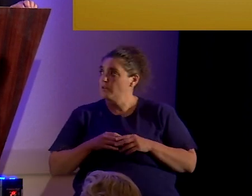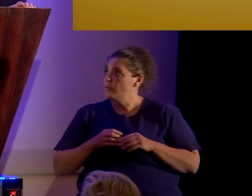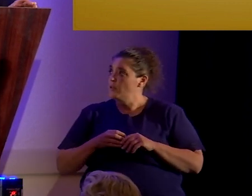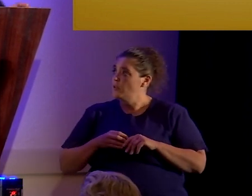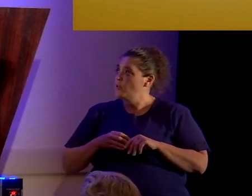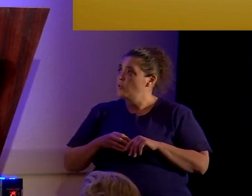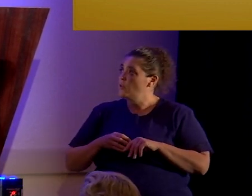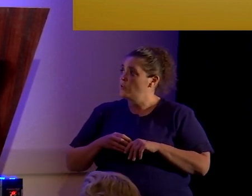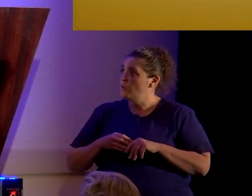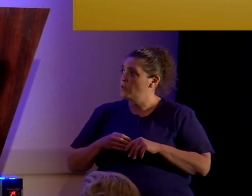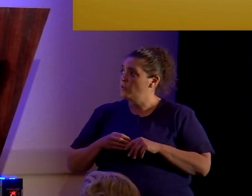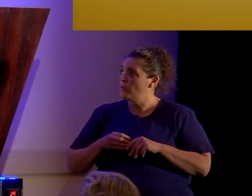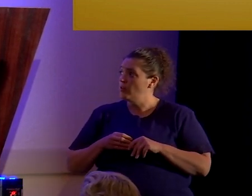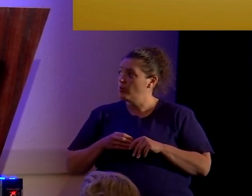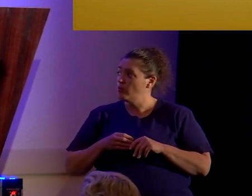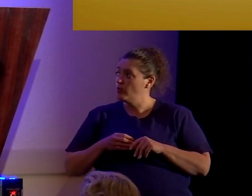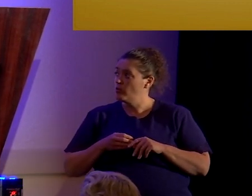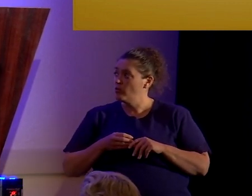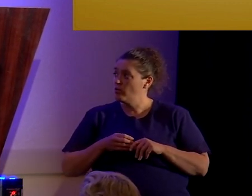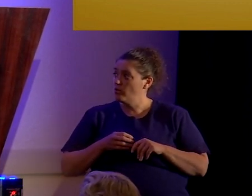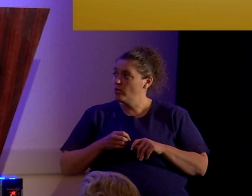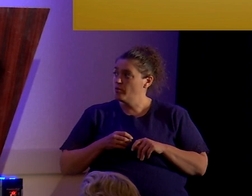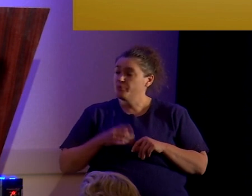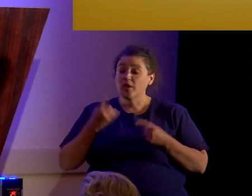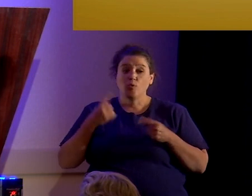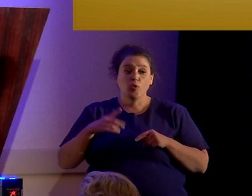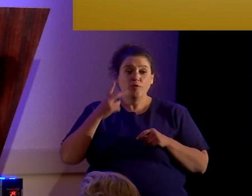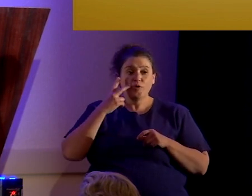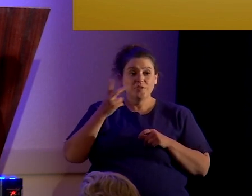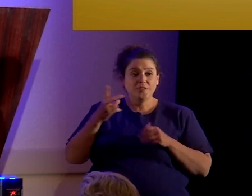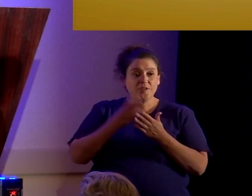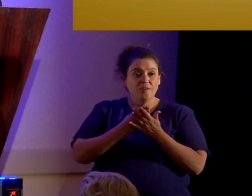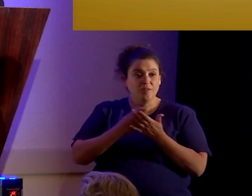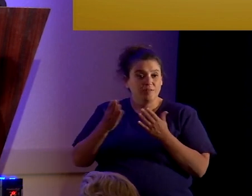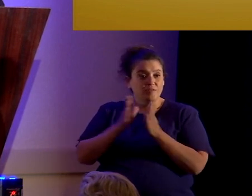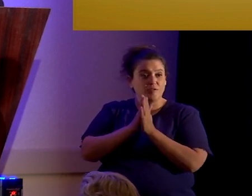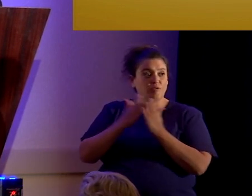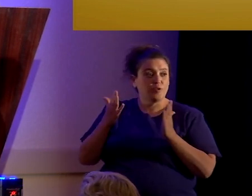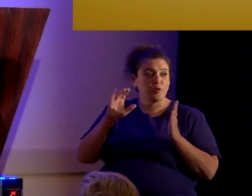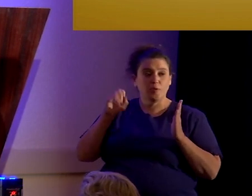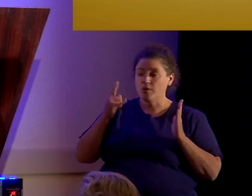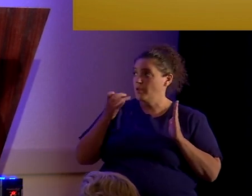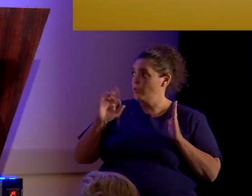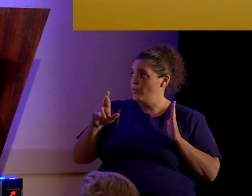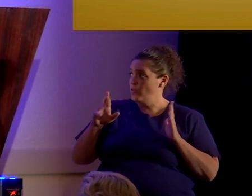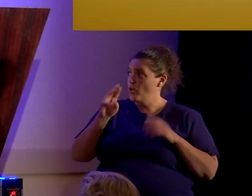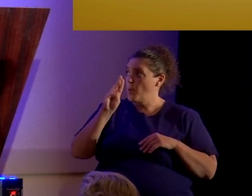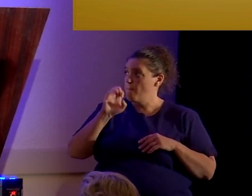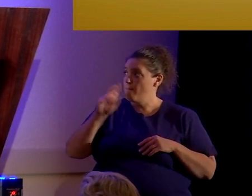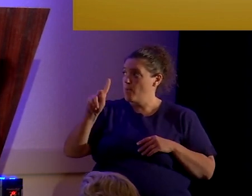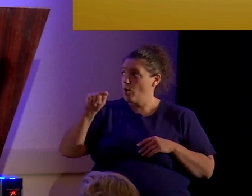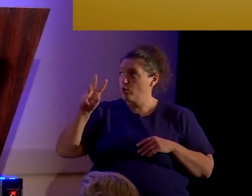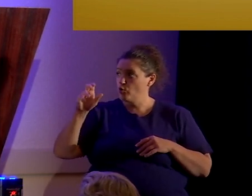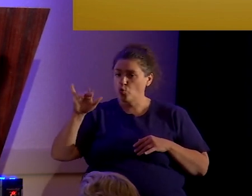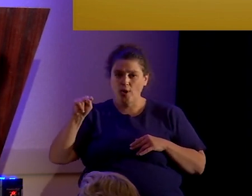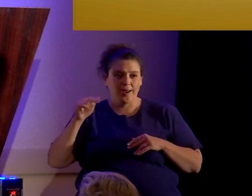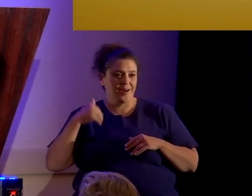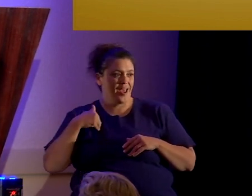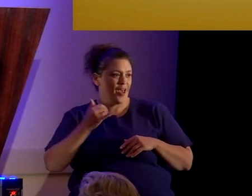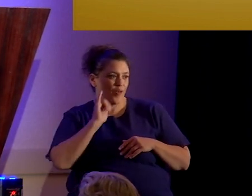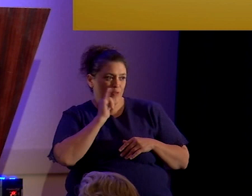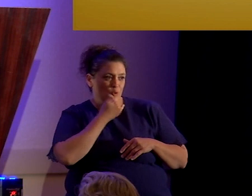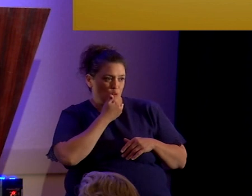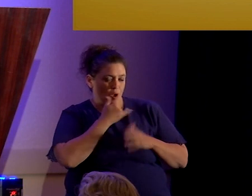Well, as you see from the quotations from the Book of Ether, Mark Twain had the wrong anesthetic in mind